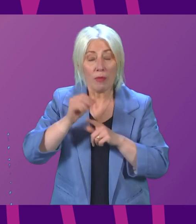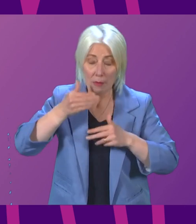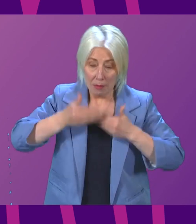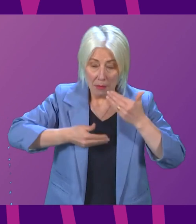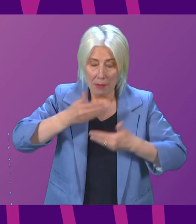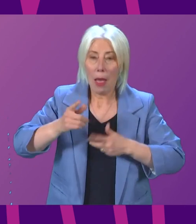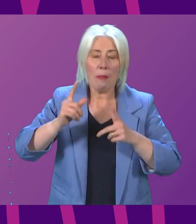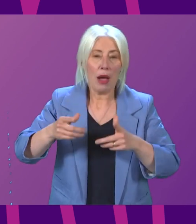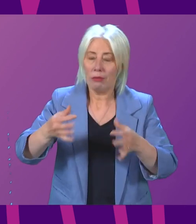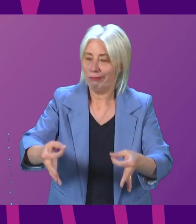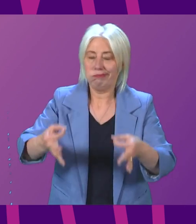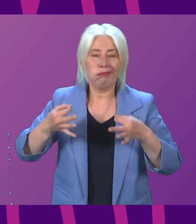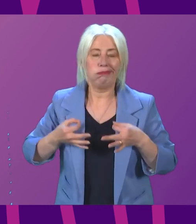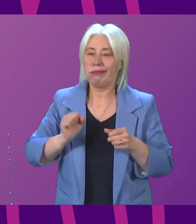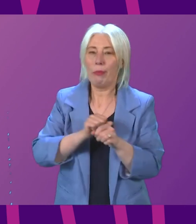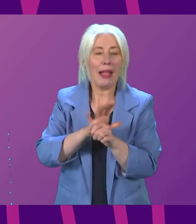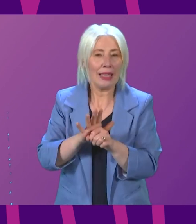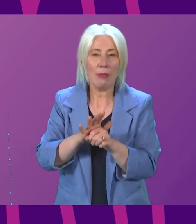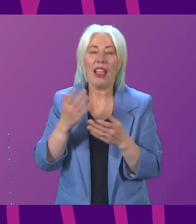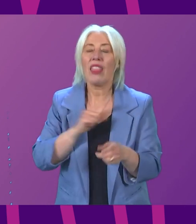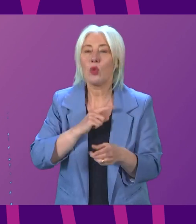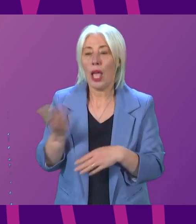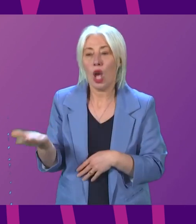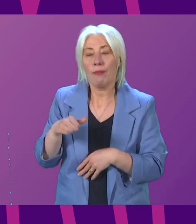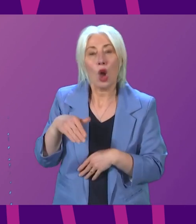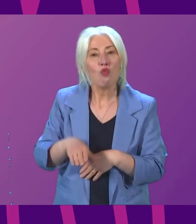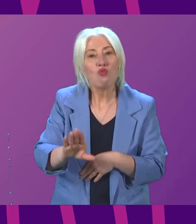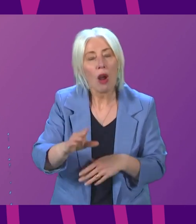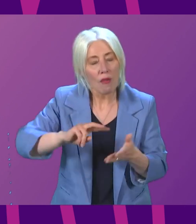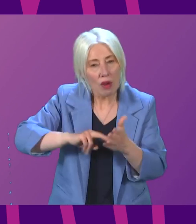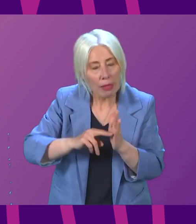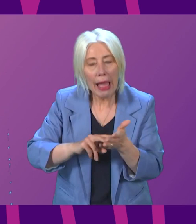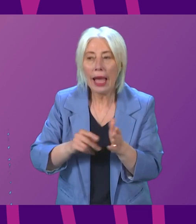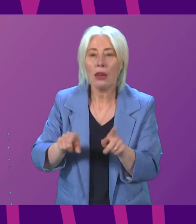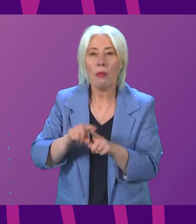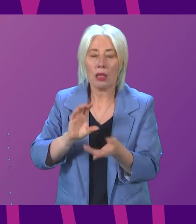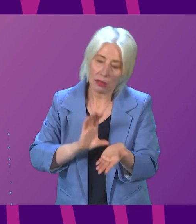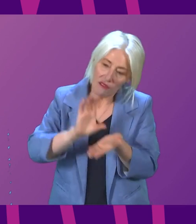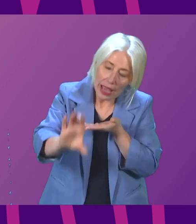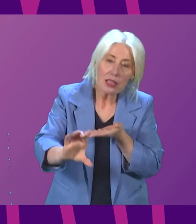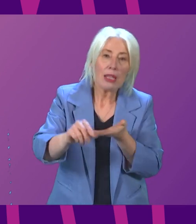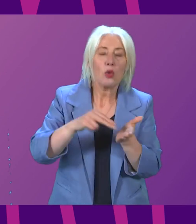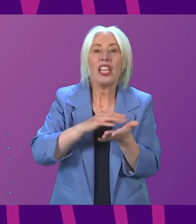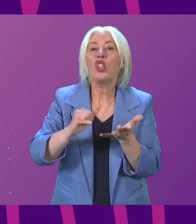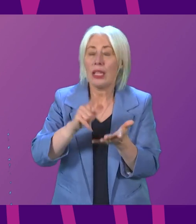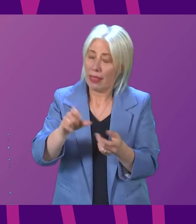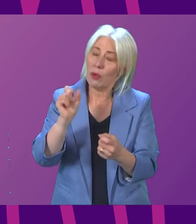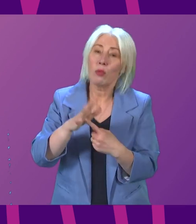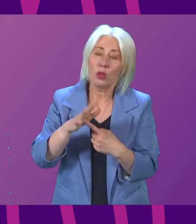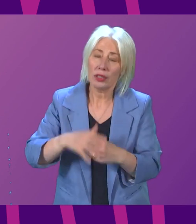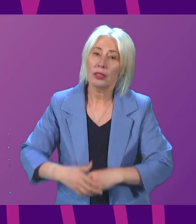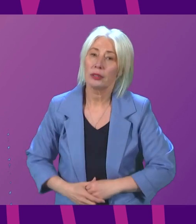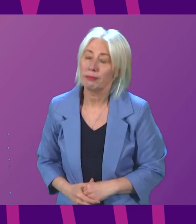set back by the pandemic, which is why a recovery plan and the significant additional investment going into the NHS is so important.